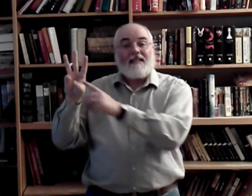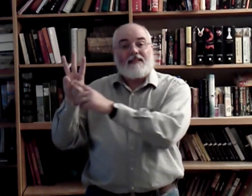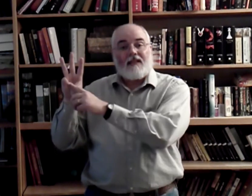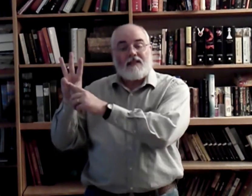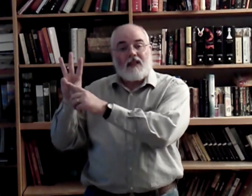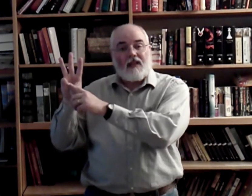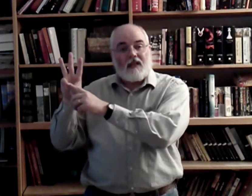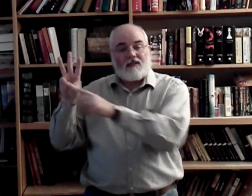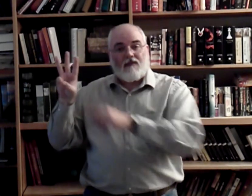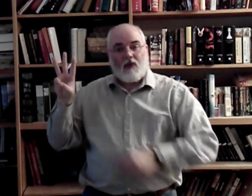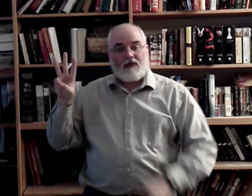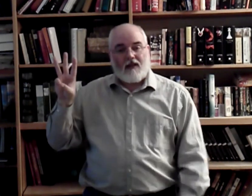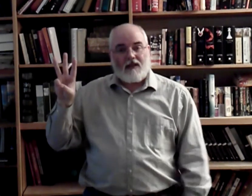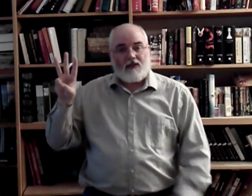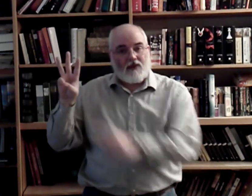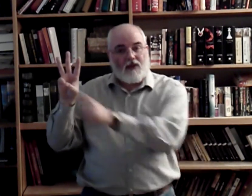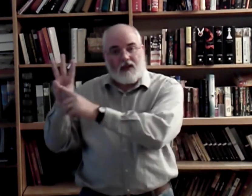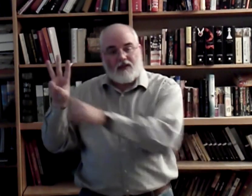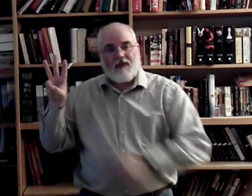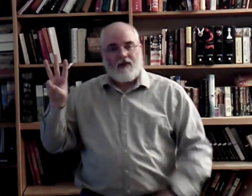6 is the littlest of the ones like this, so it's on the littlest finger.